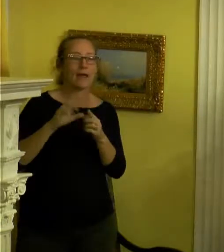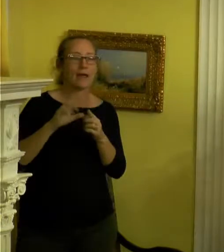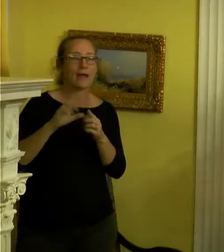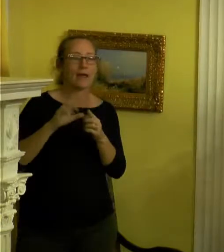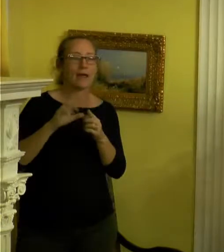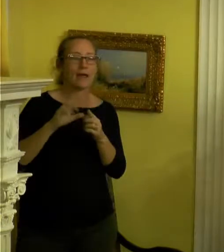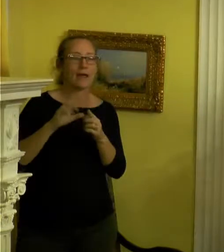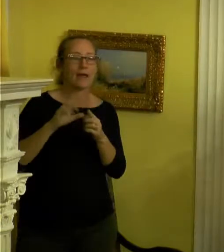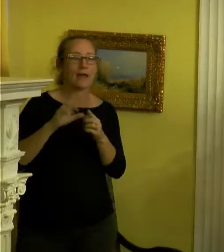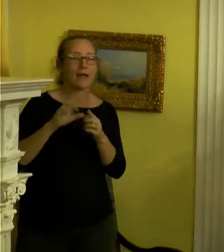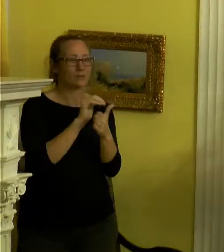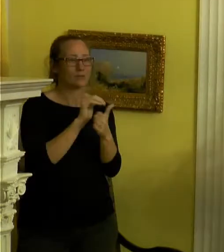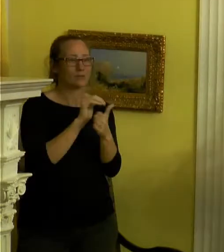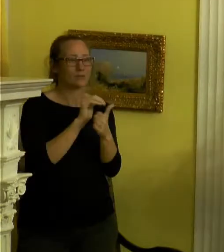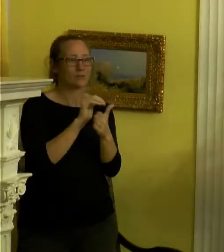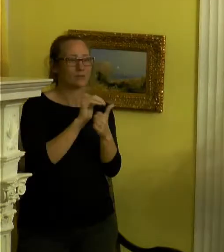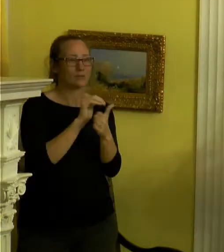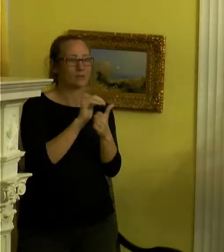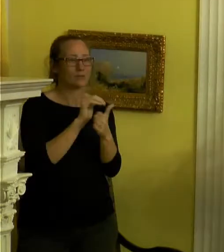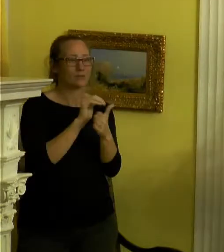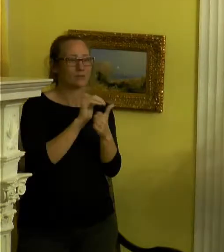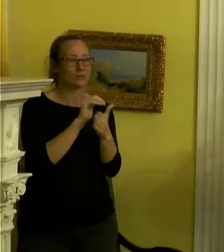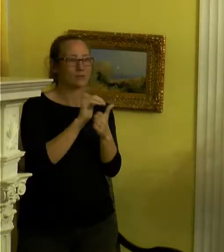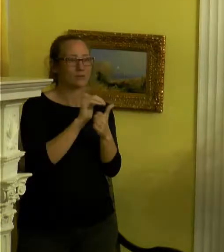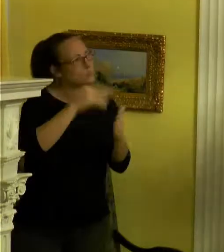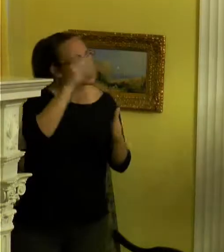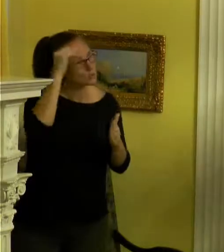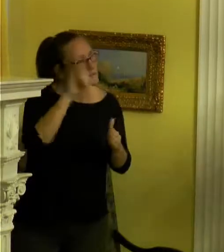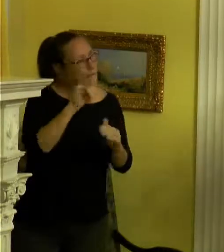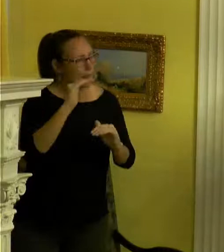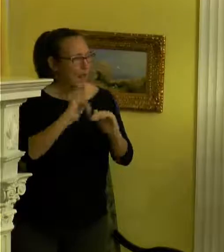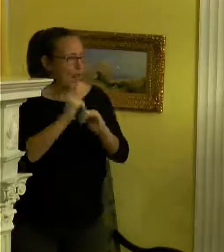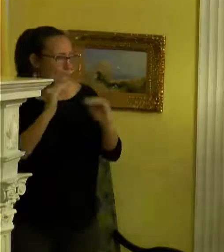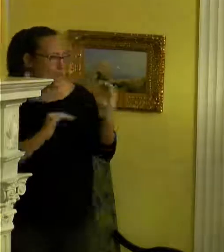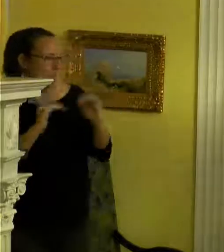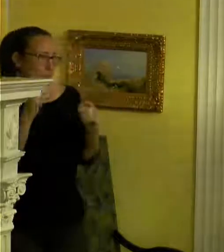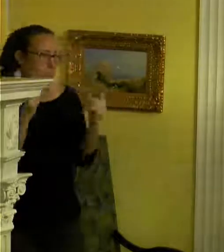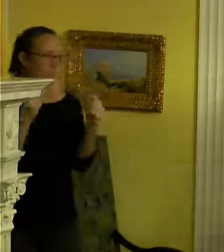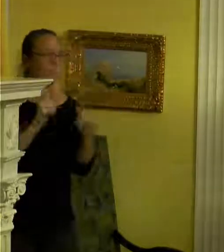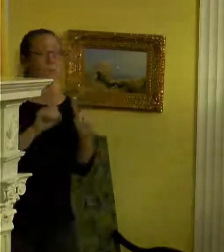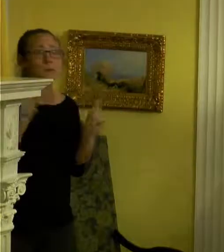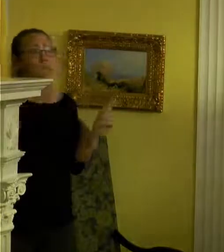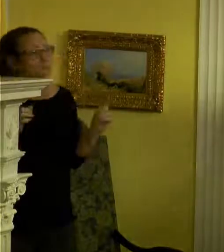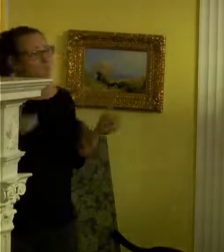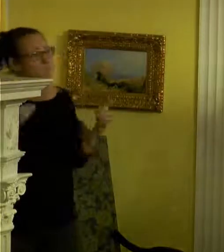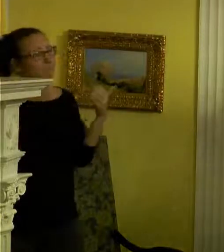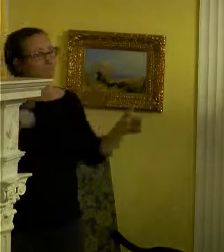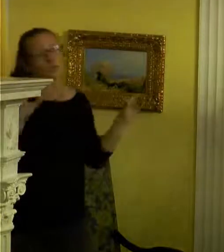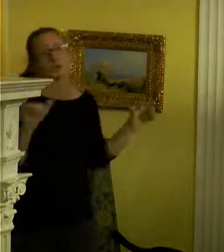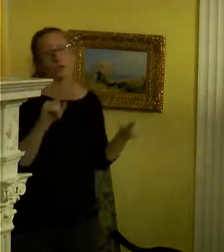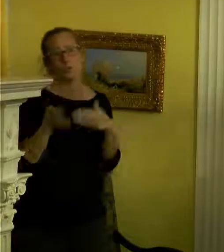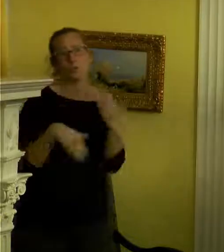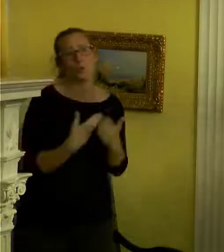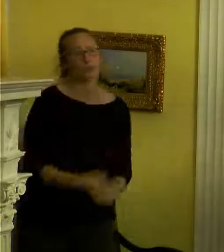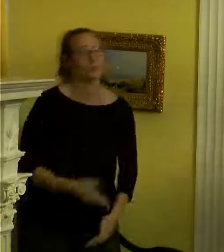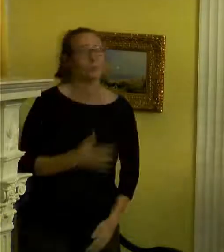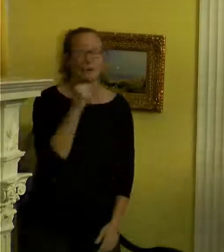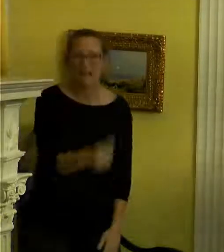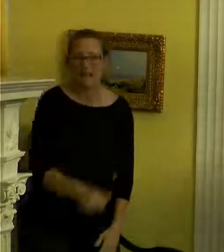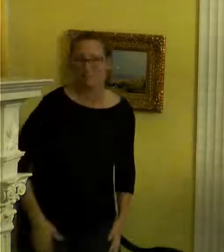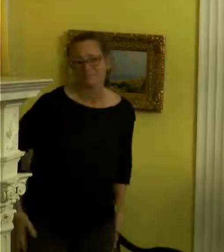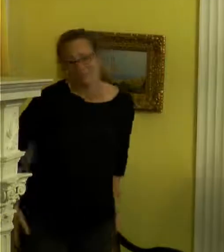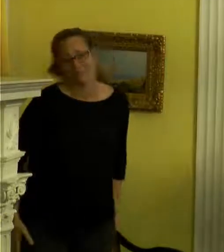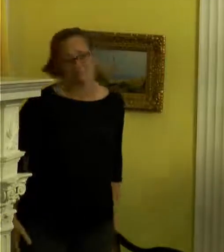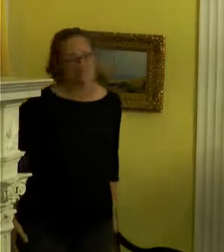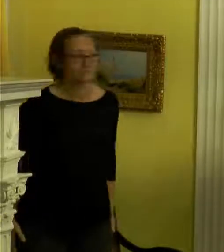,000 painting. So take some time to learn that, like, how to balance those things, but do, like, do it all. Why not? You know?